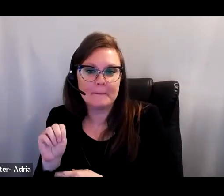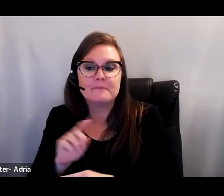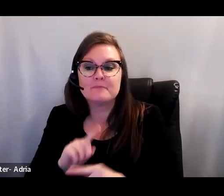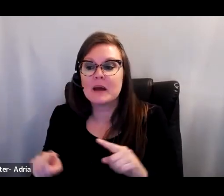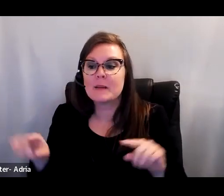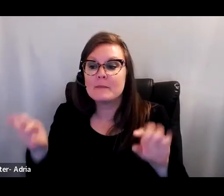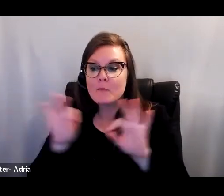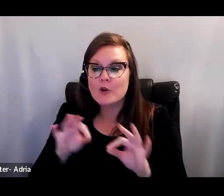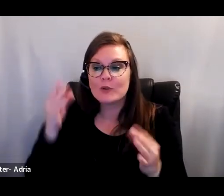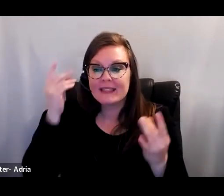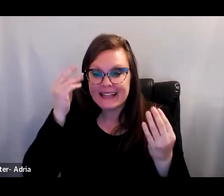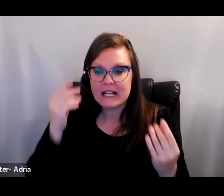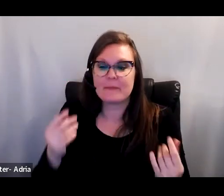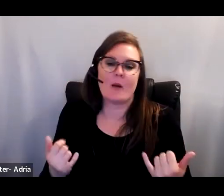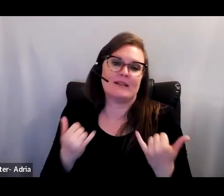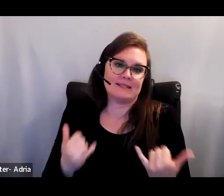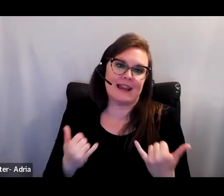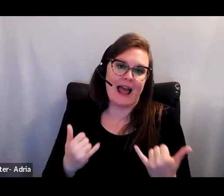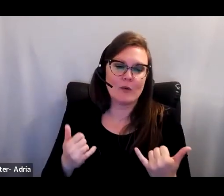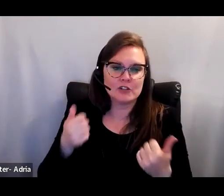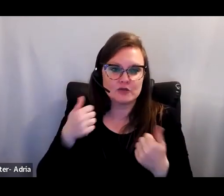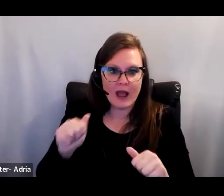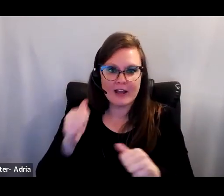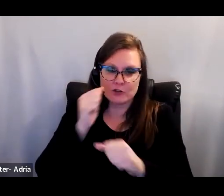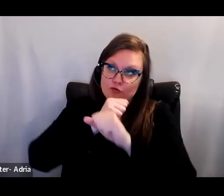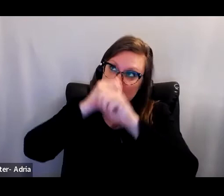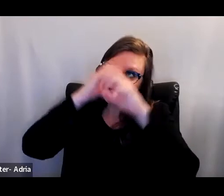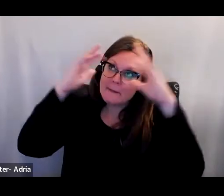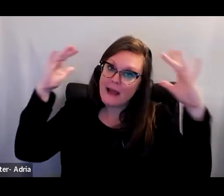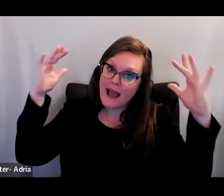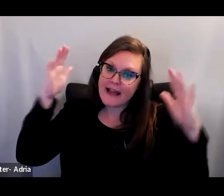now as we try to reimagine schools for the future.